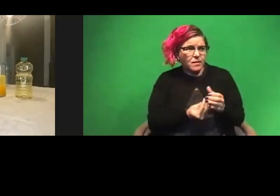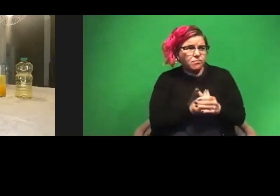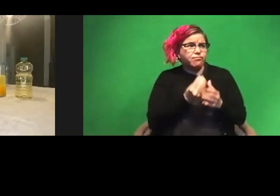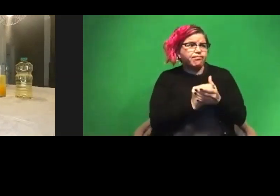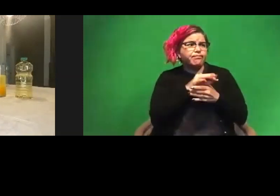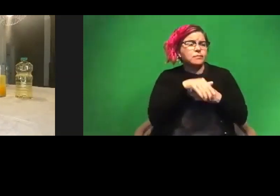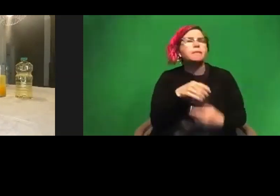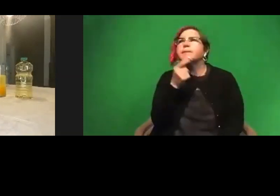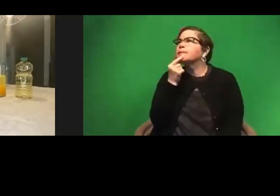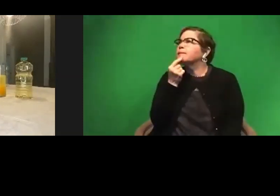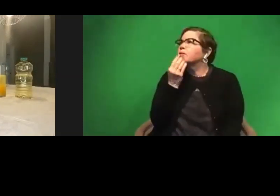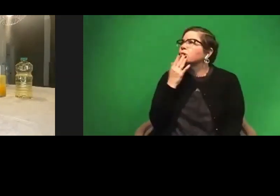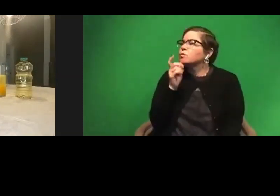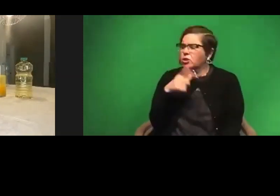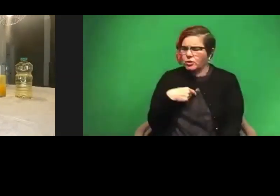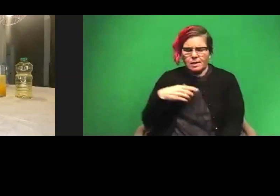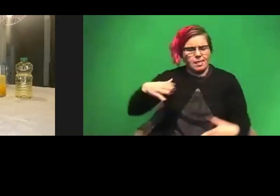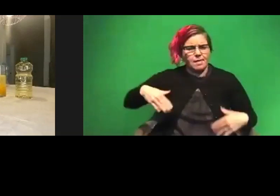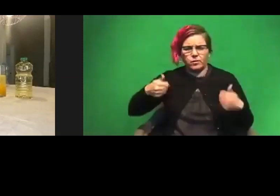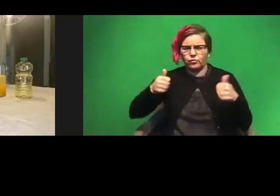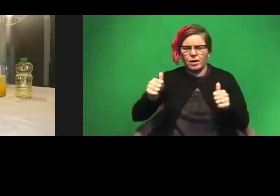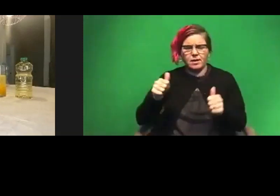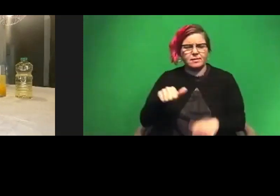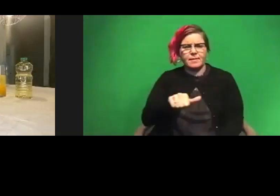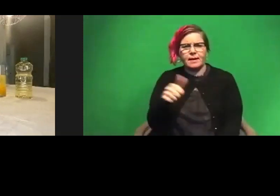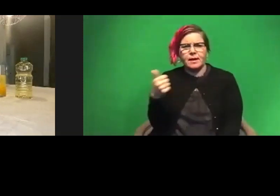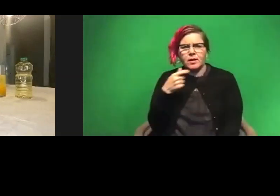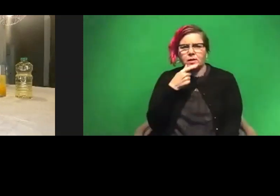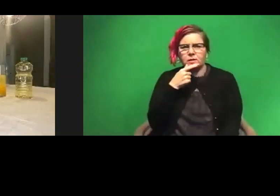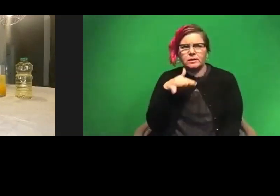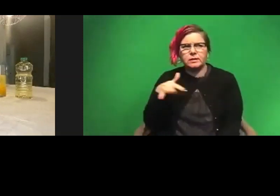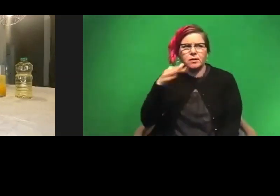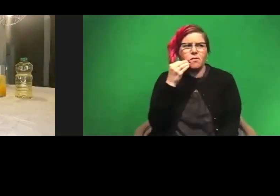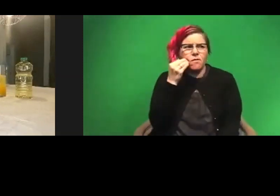That's a good question. I haven't tried anything else around the house.